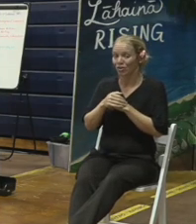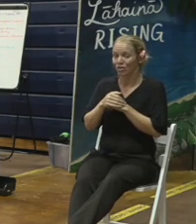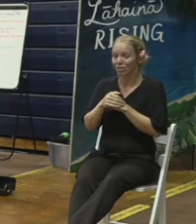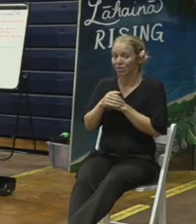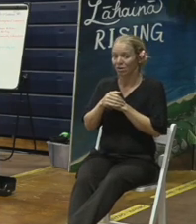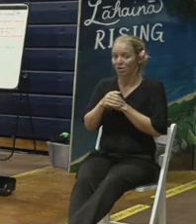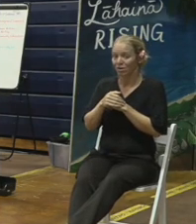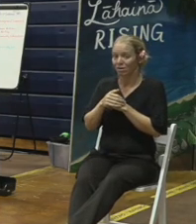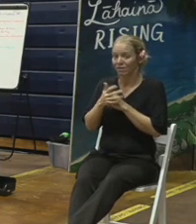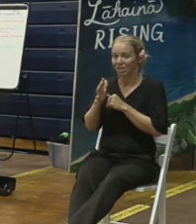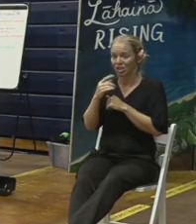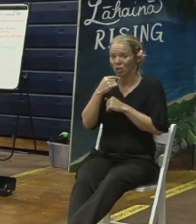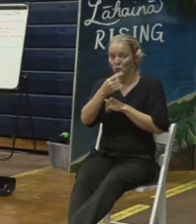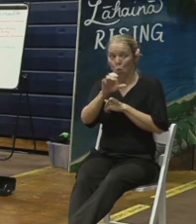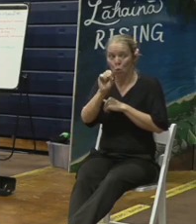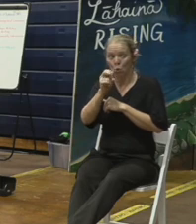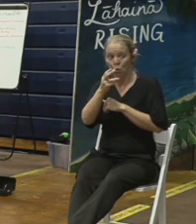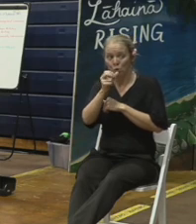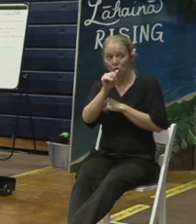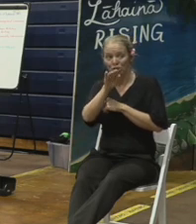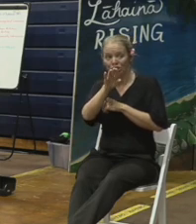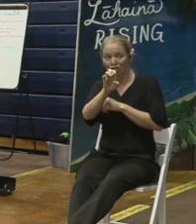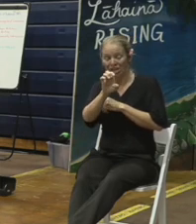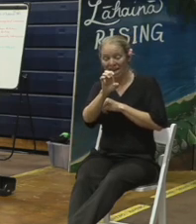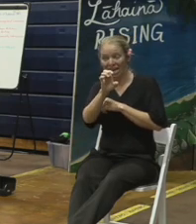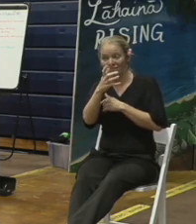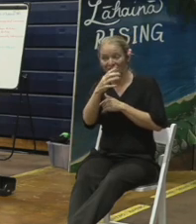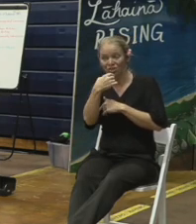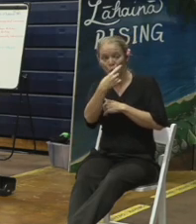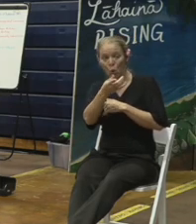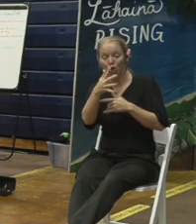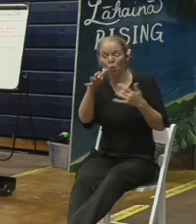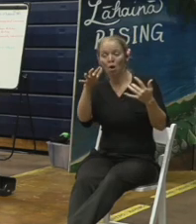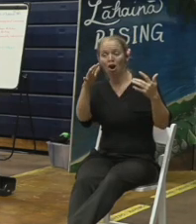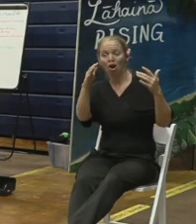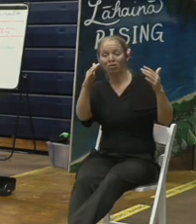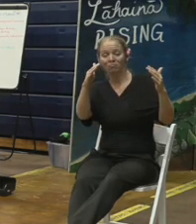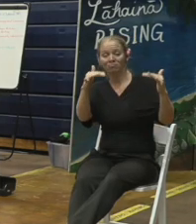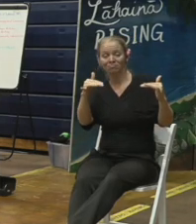Shane that you were not doing any grading there we can prove